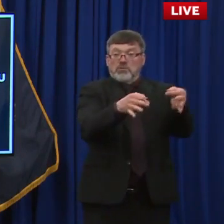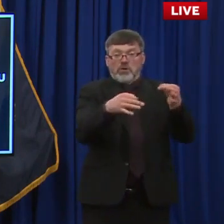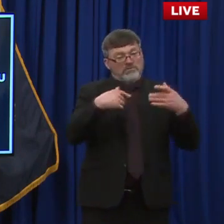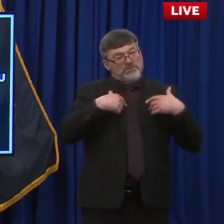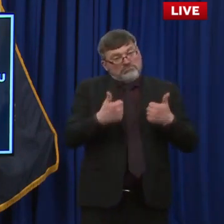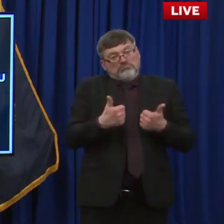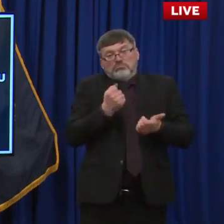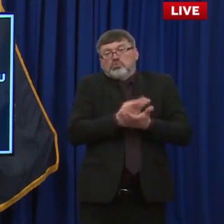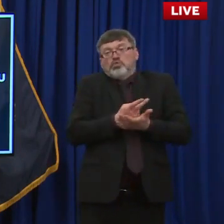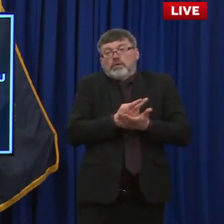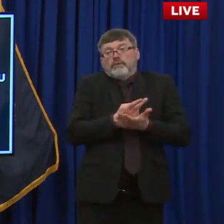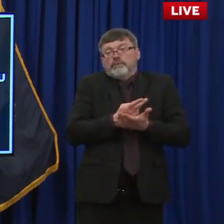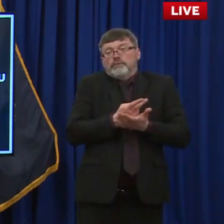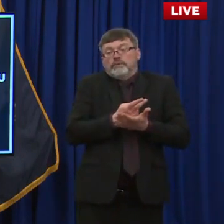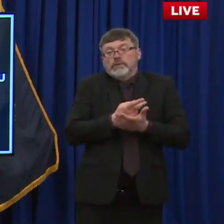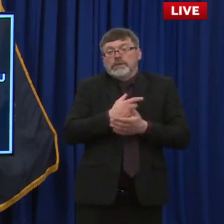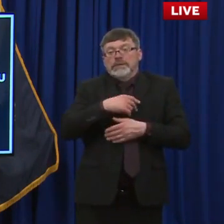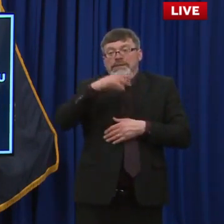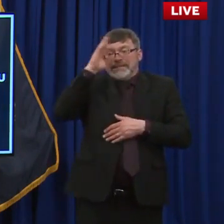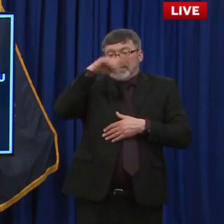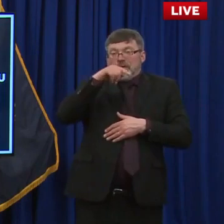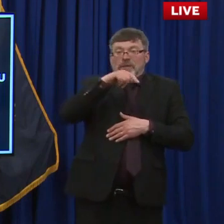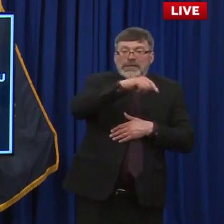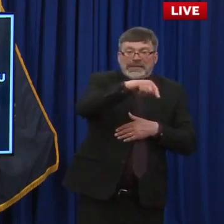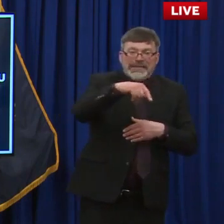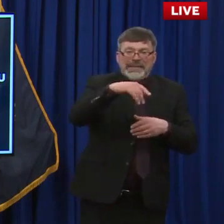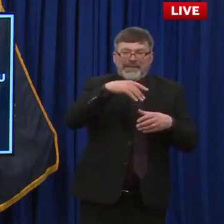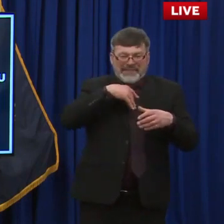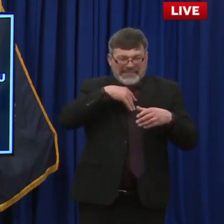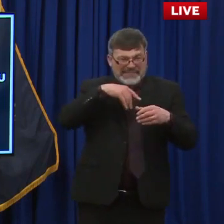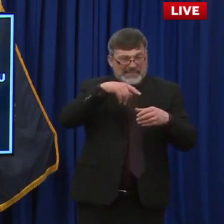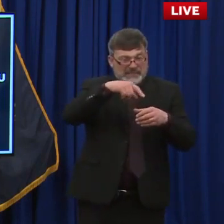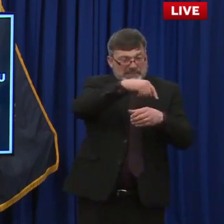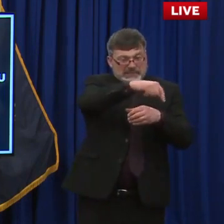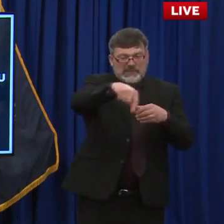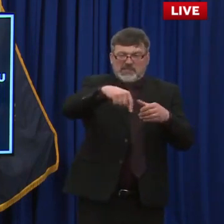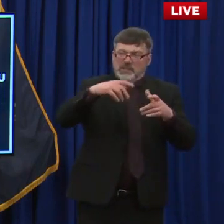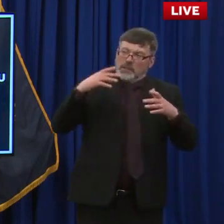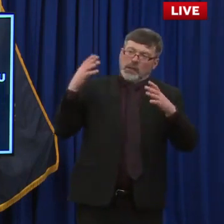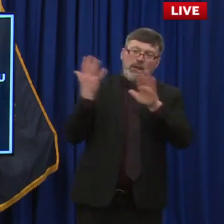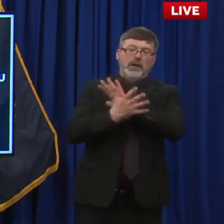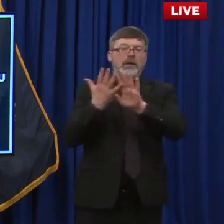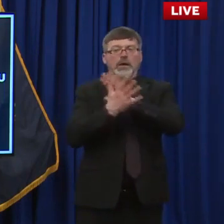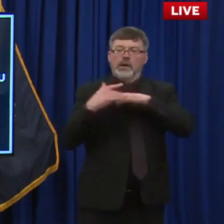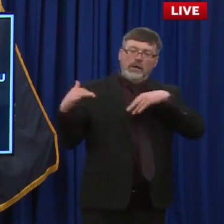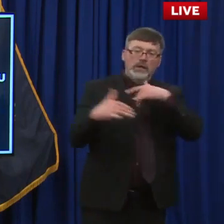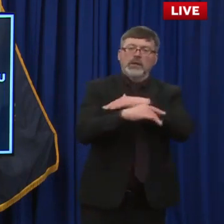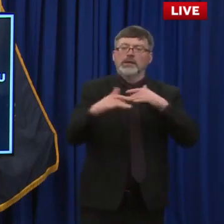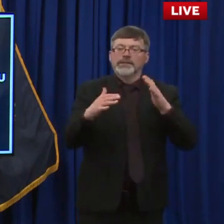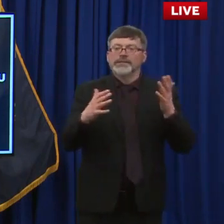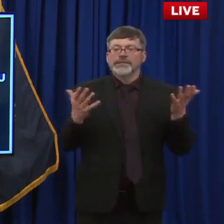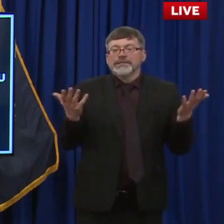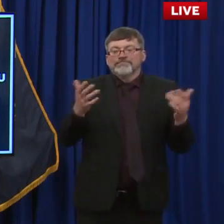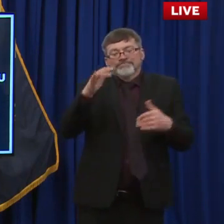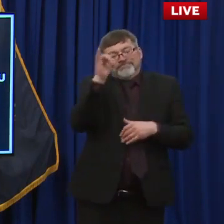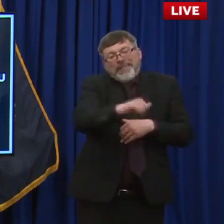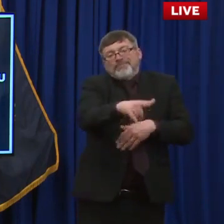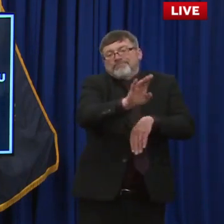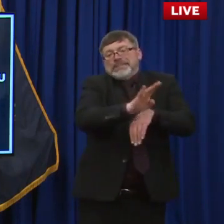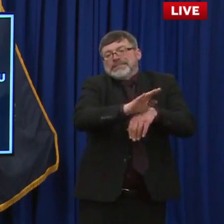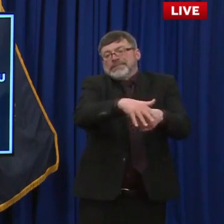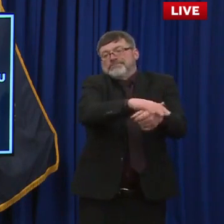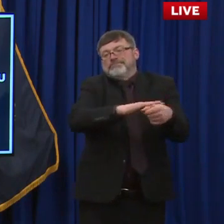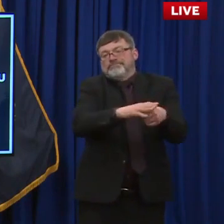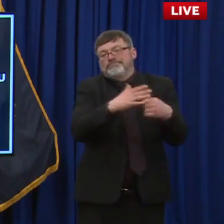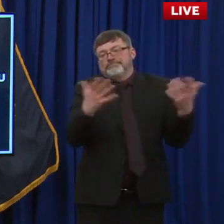butters there that are concerned about traffic and whatnot. But at the end of the day, that's a very industrial area. You know, there's a lot of commercial